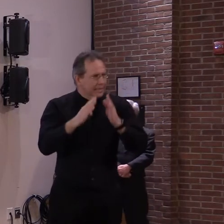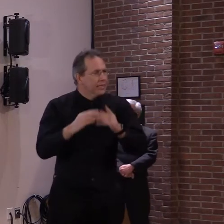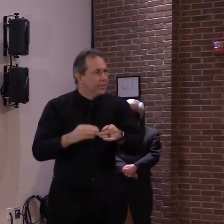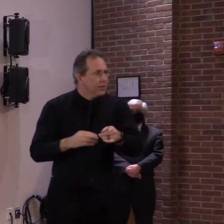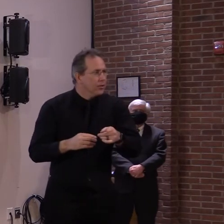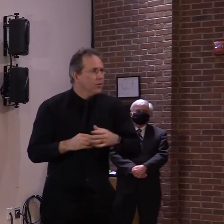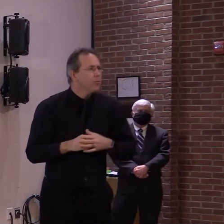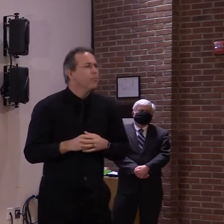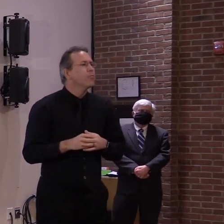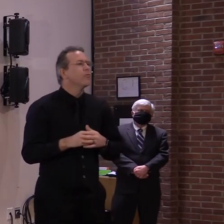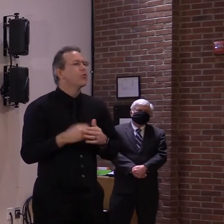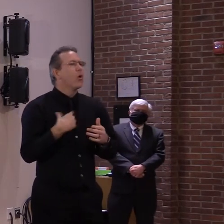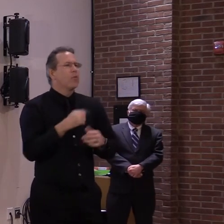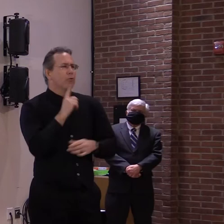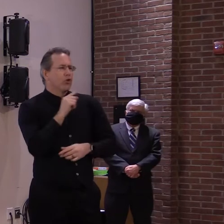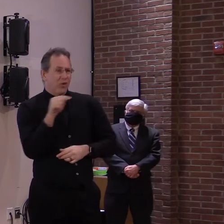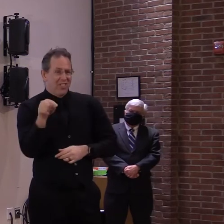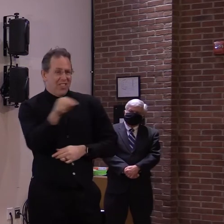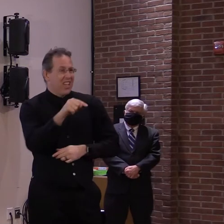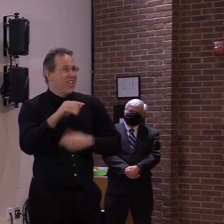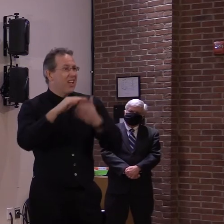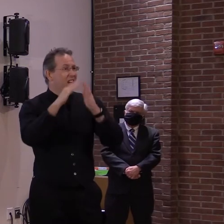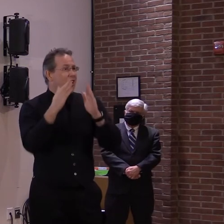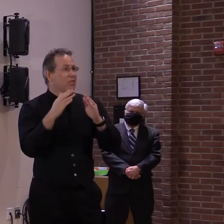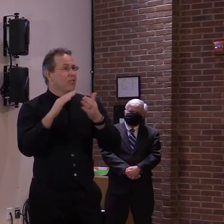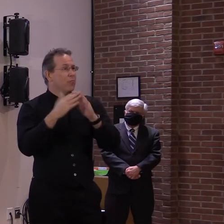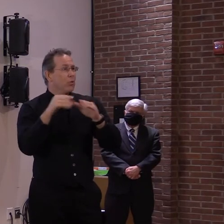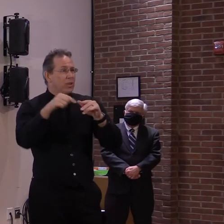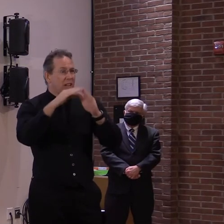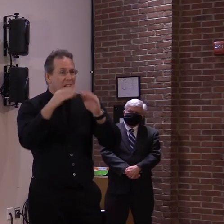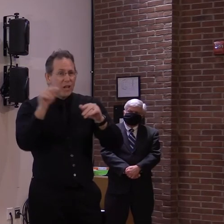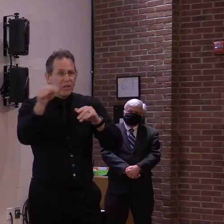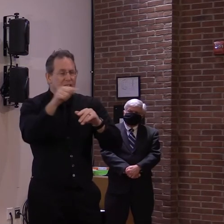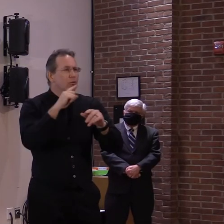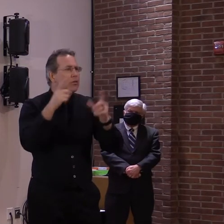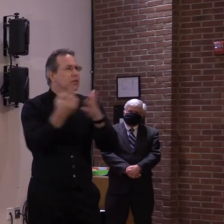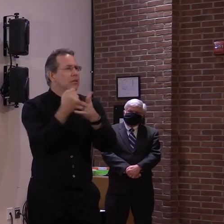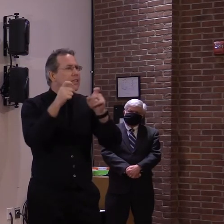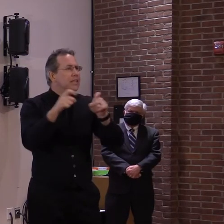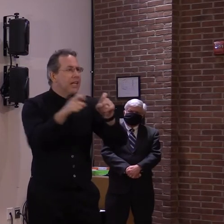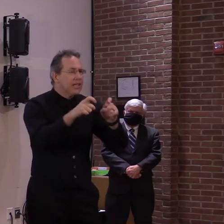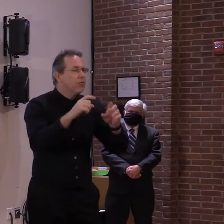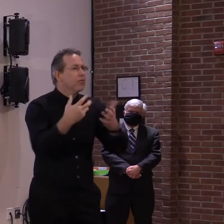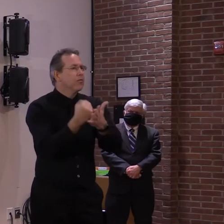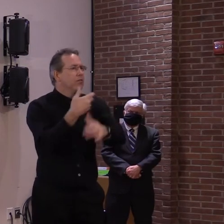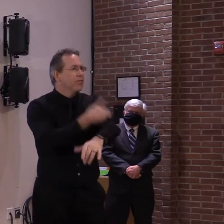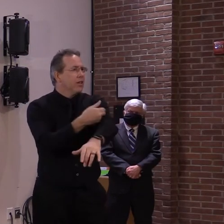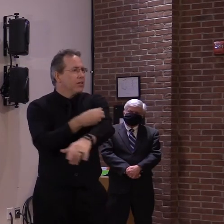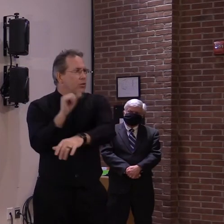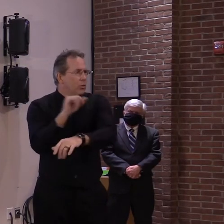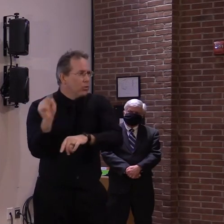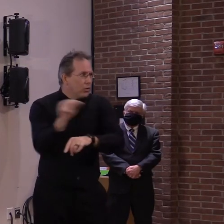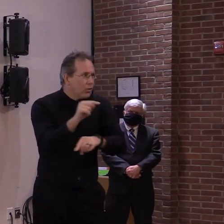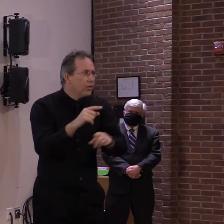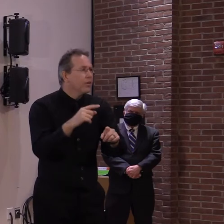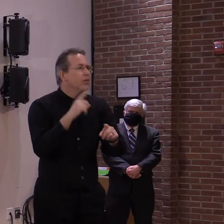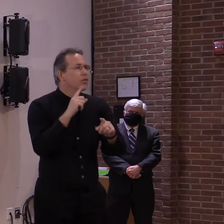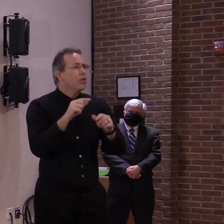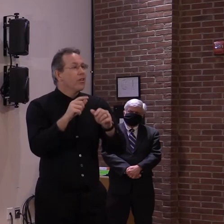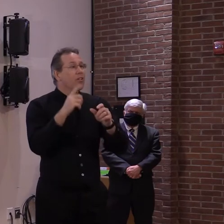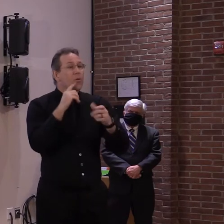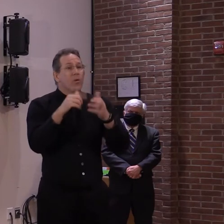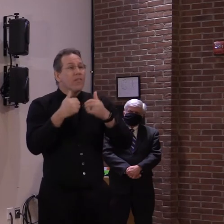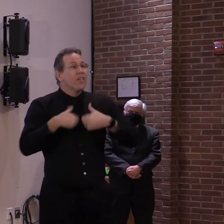making sure that we could attend to the vaccine needs of individuals living in a, perhaps, multi-generational household, it was